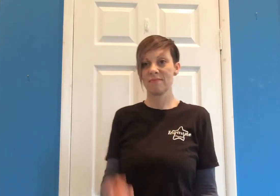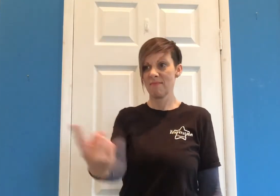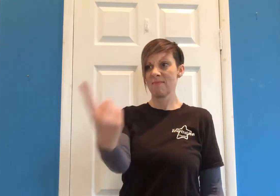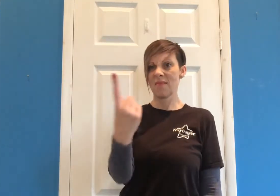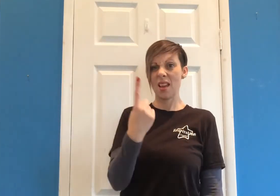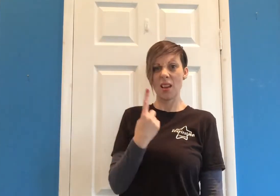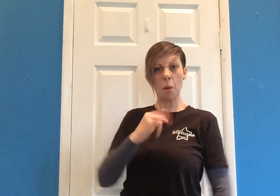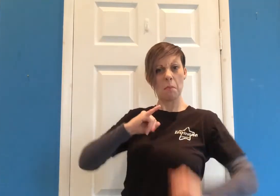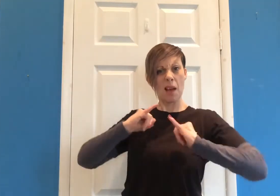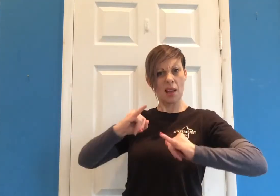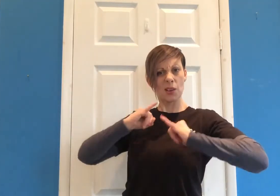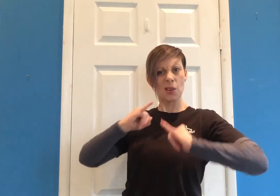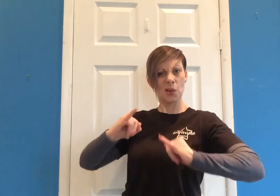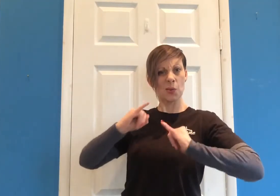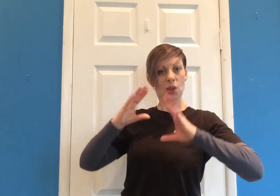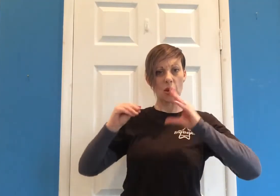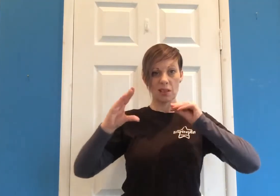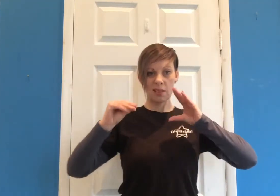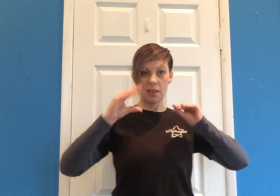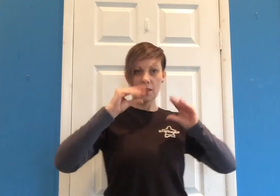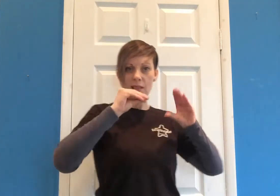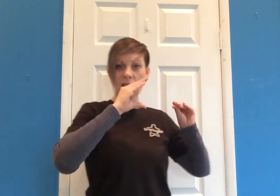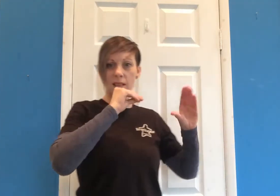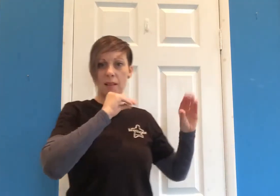Here come bad news talking this and that